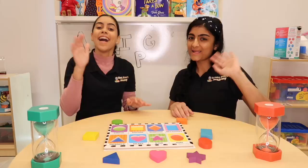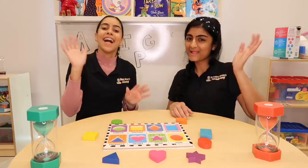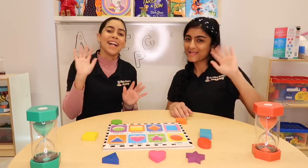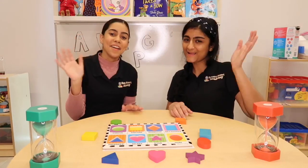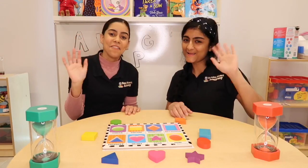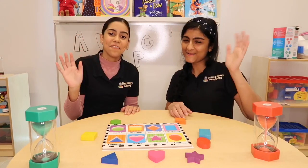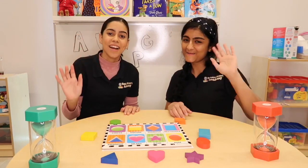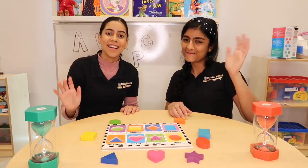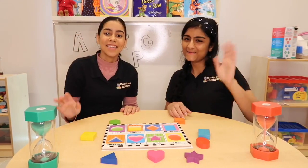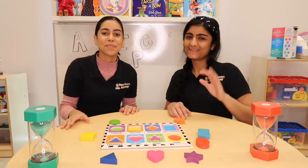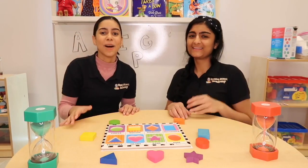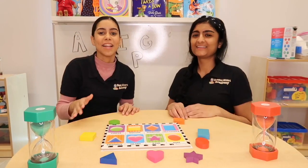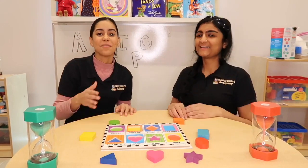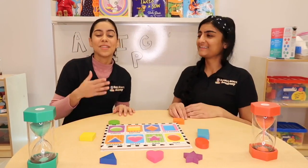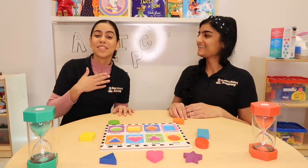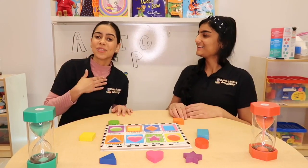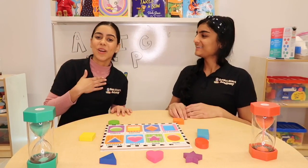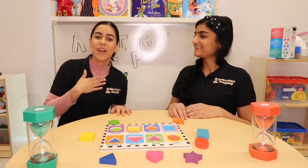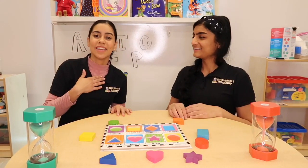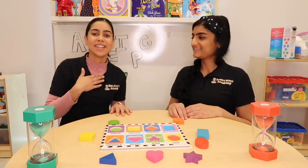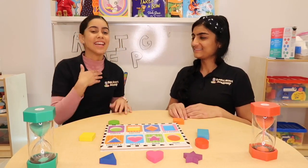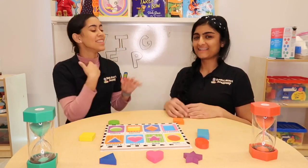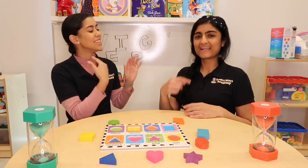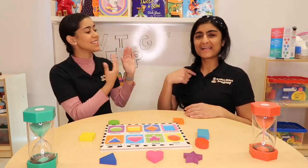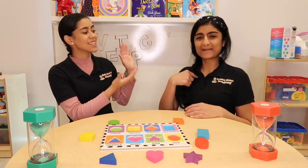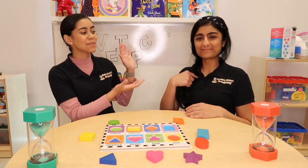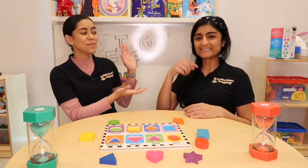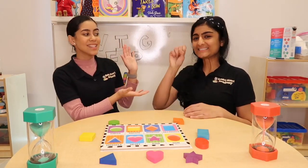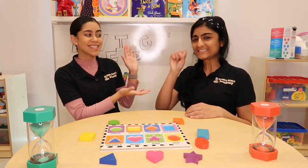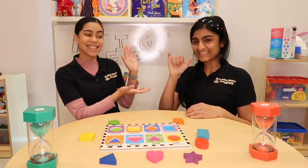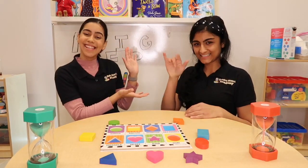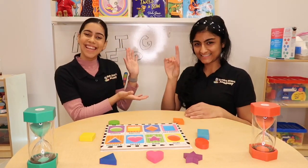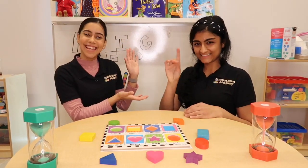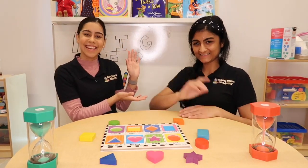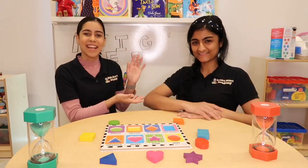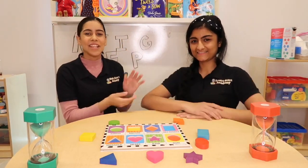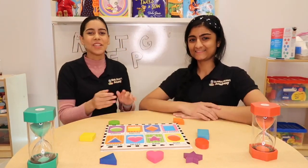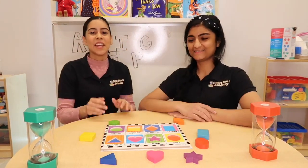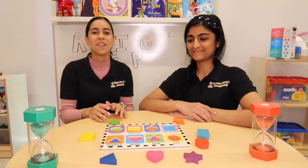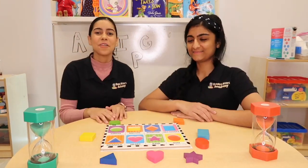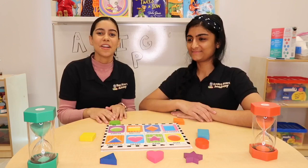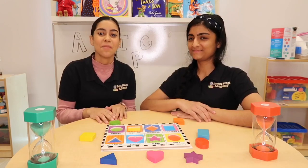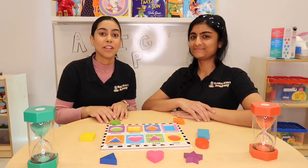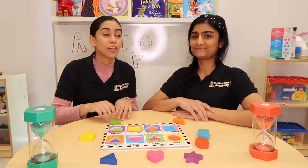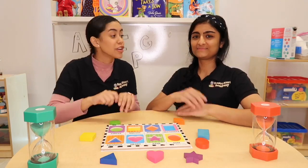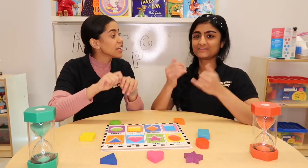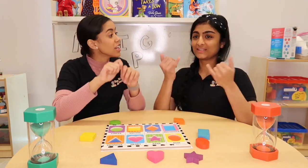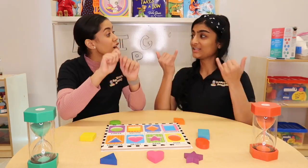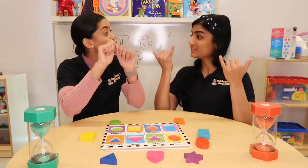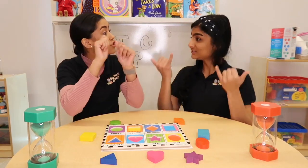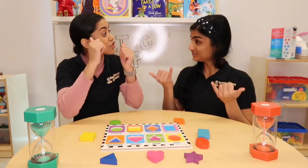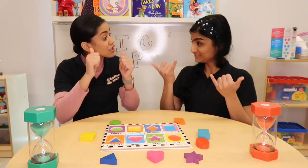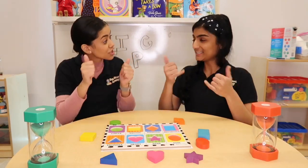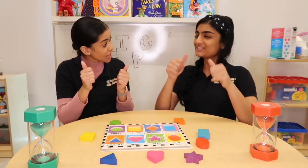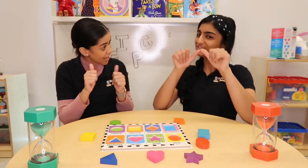Hello friends, my name is Odarlan and this is Miss Syd. Today we're gonna be learning our shapes